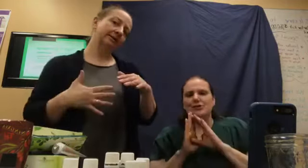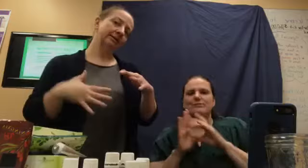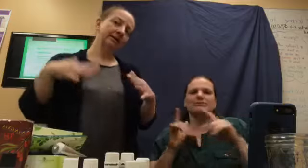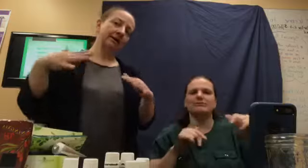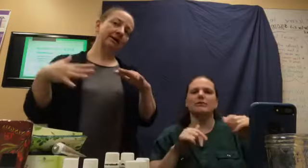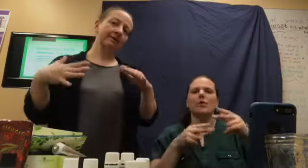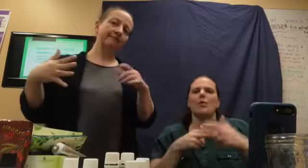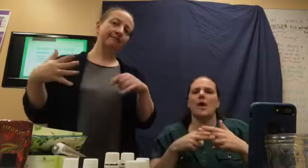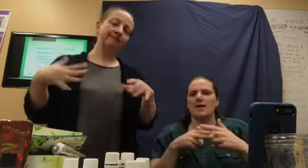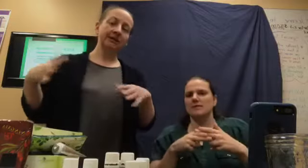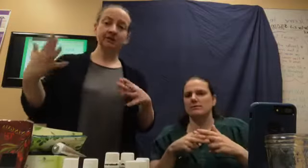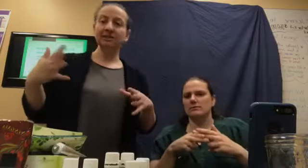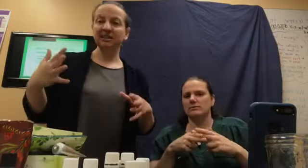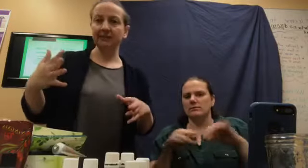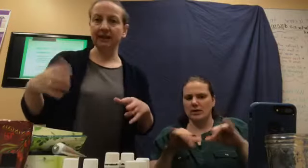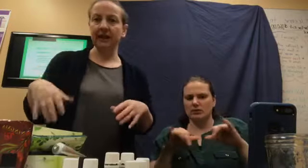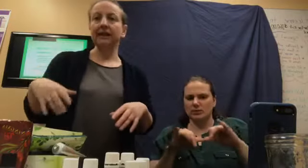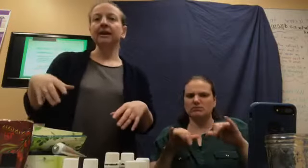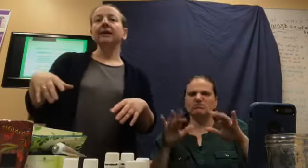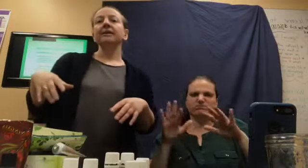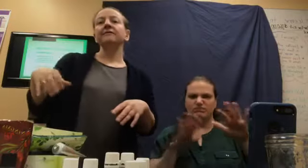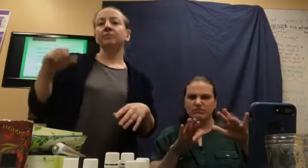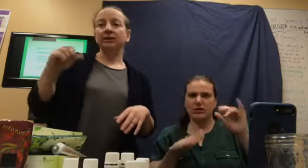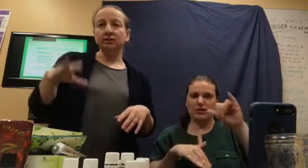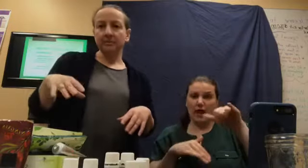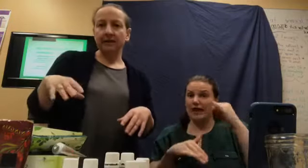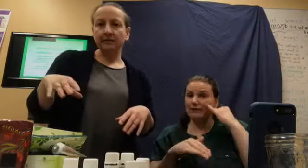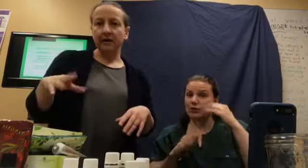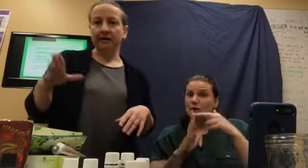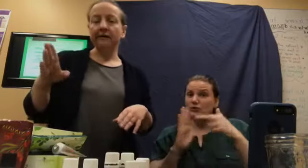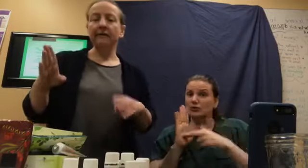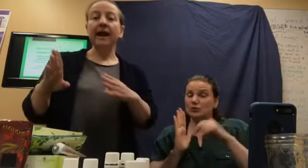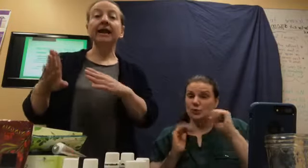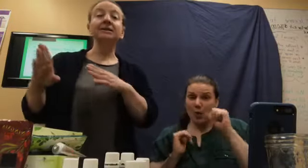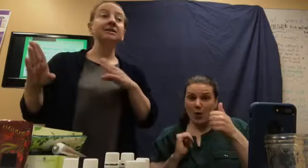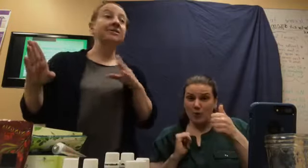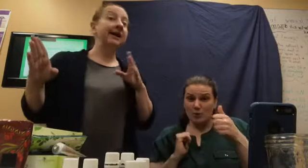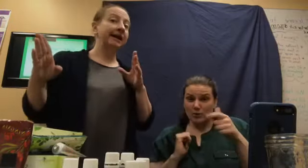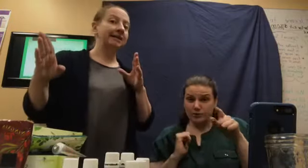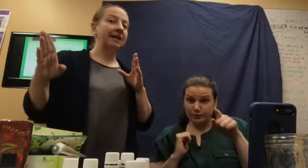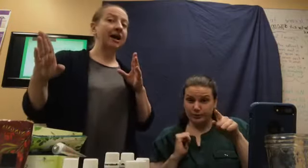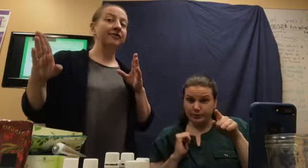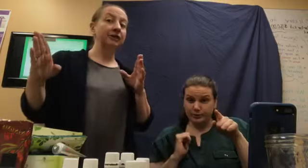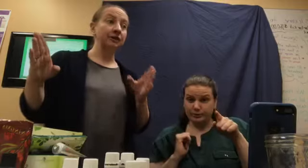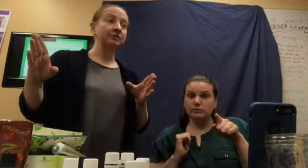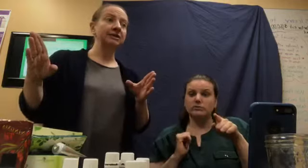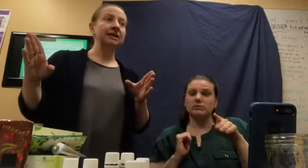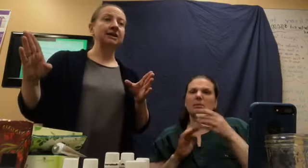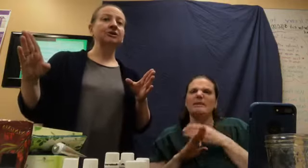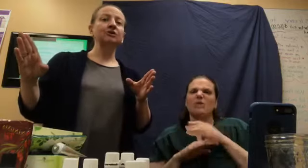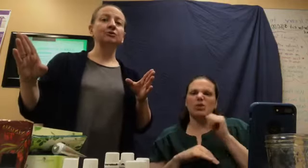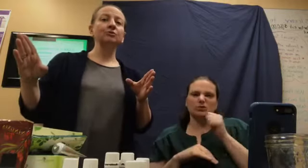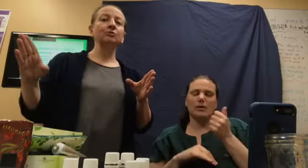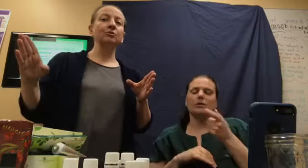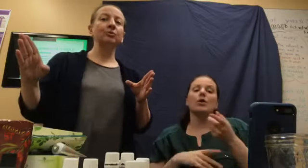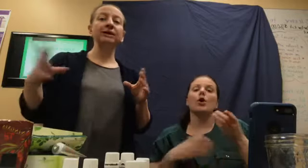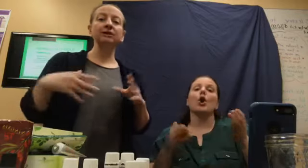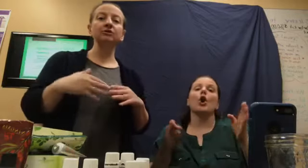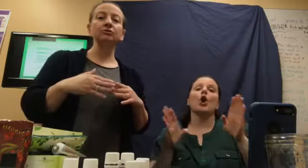measurements, stuff like that. If you register by tomorrow, and then, on the closing date, you put in your